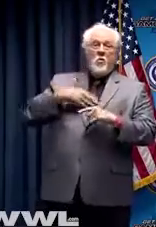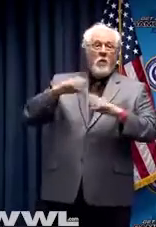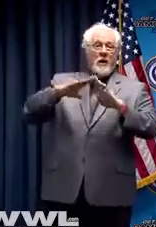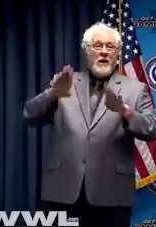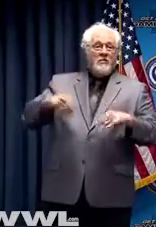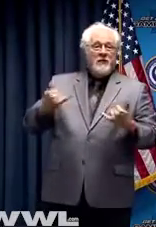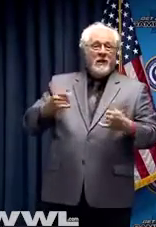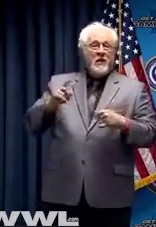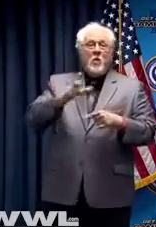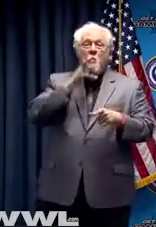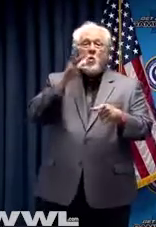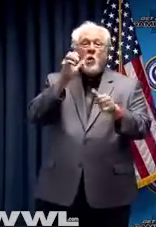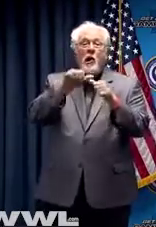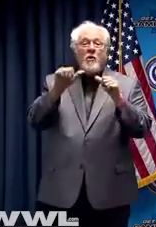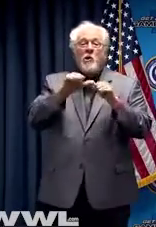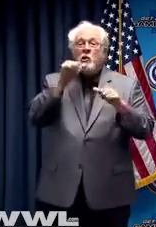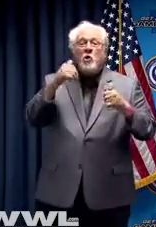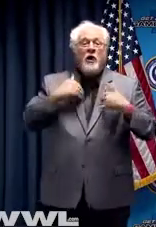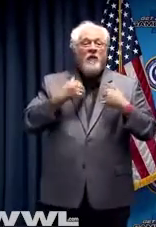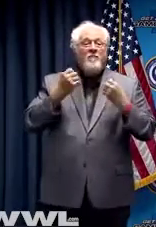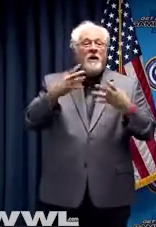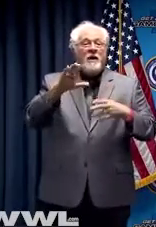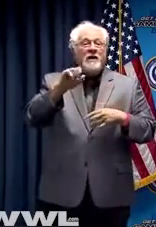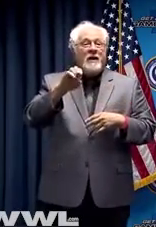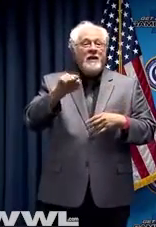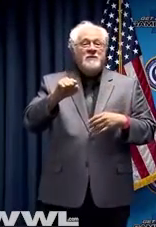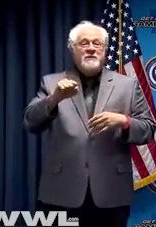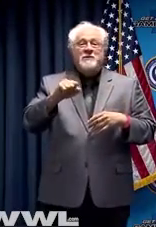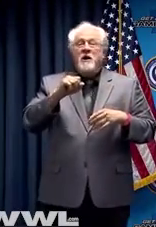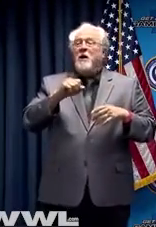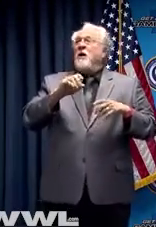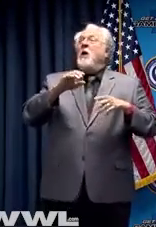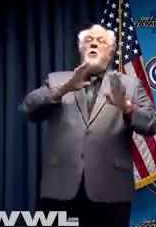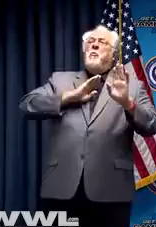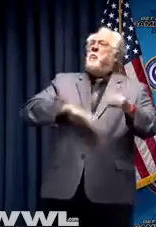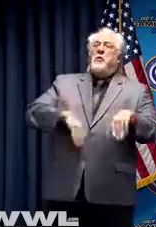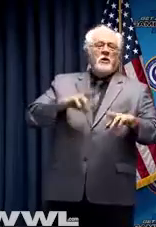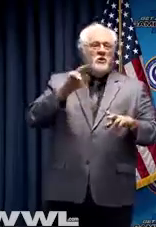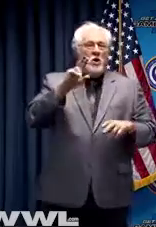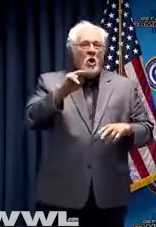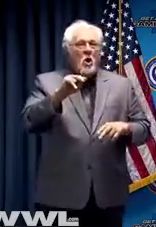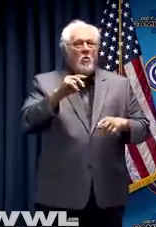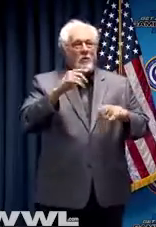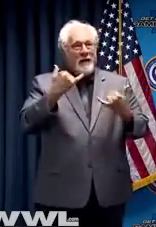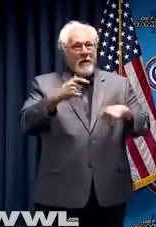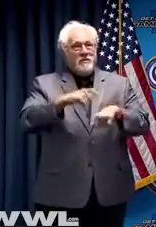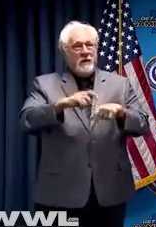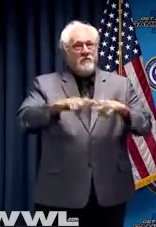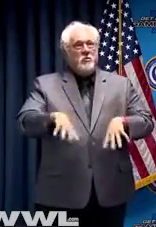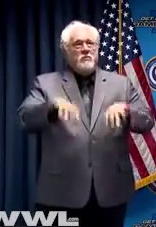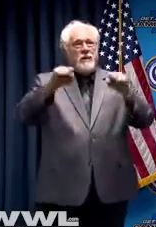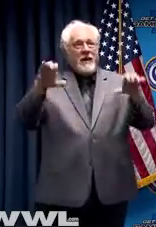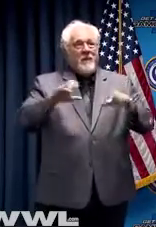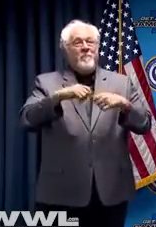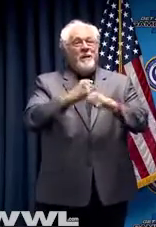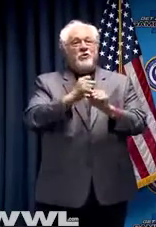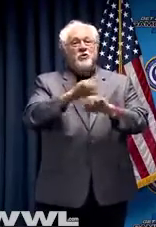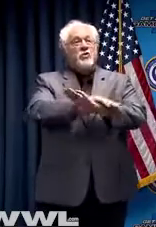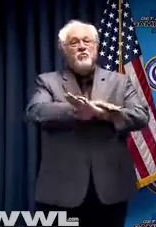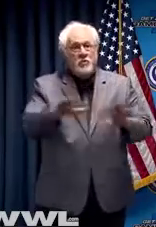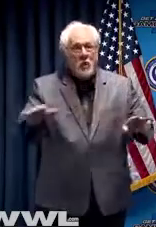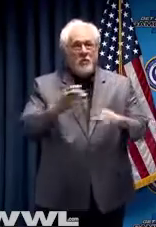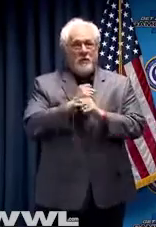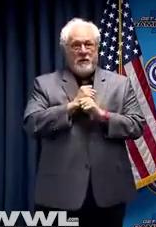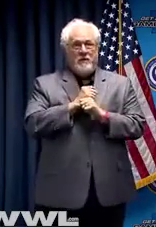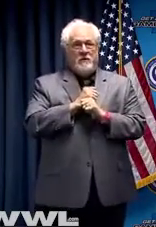in those rural areas where you don't have a large case count, don't breathe easy. The time is now to take action to make sure you don't